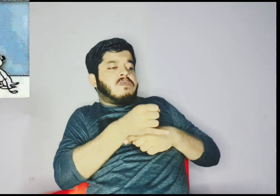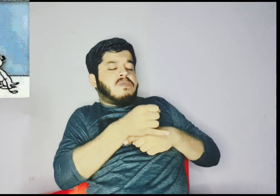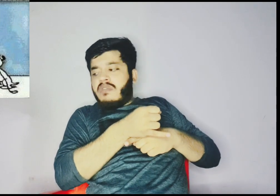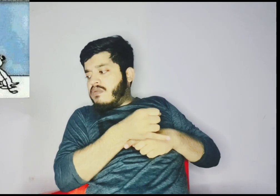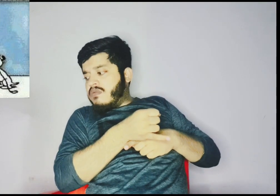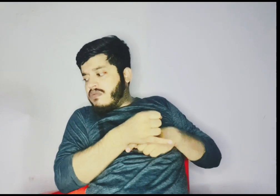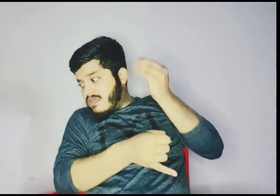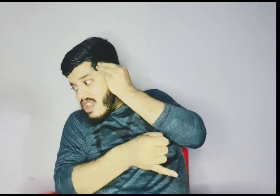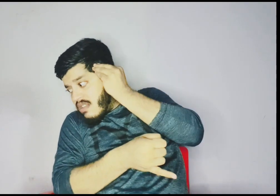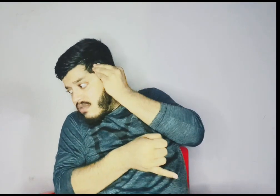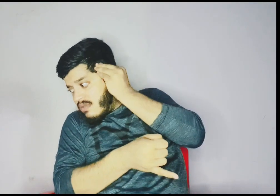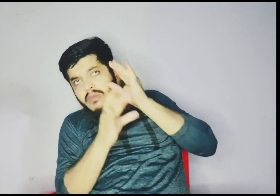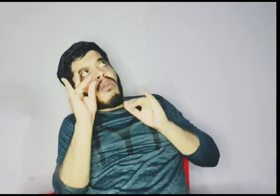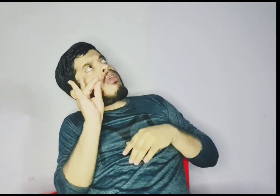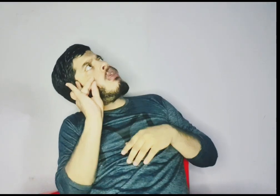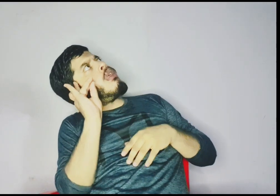Fly forever if you keep it tight.